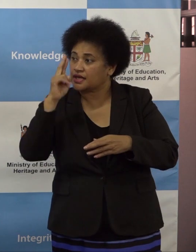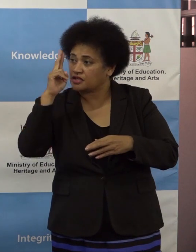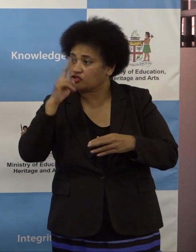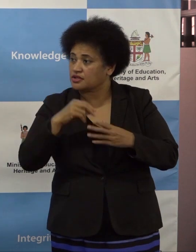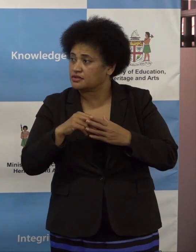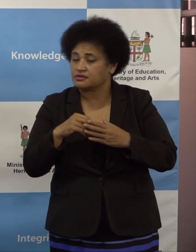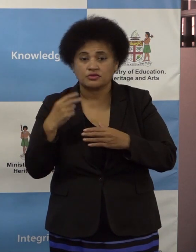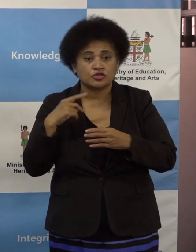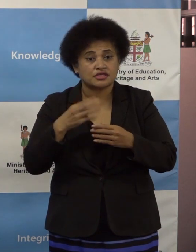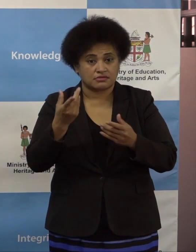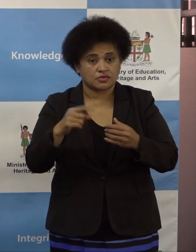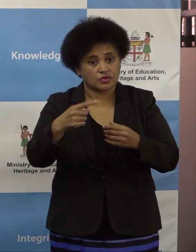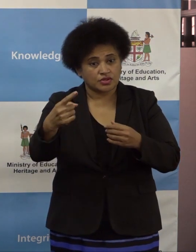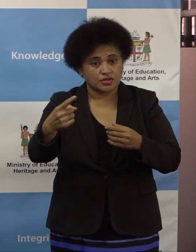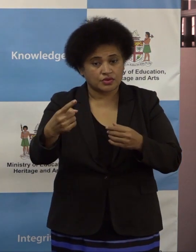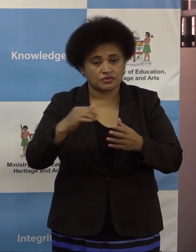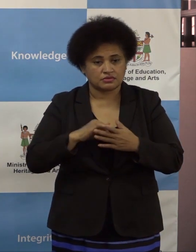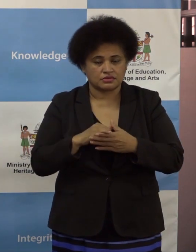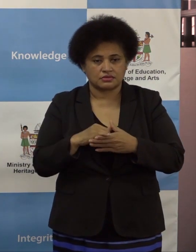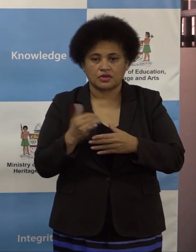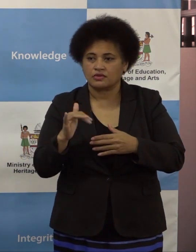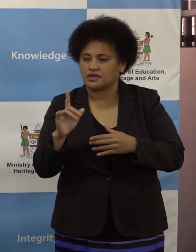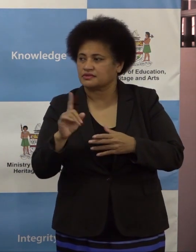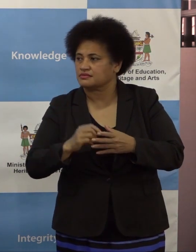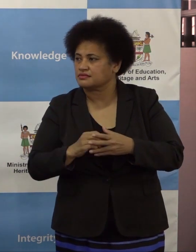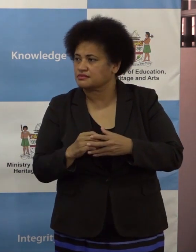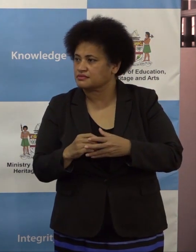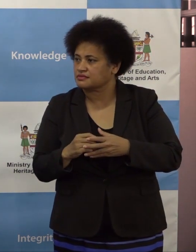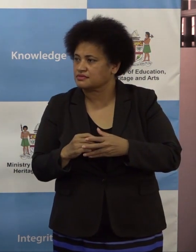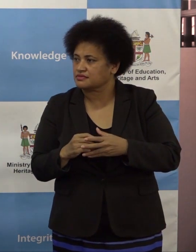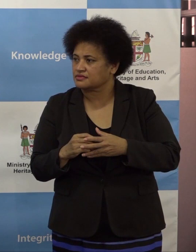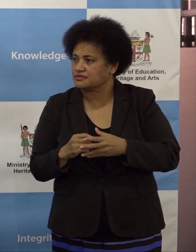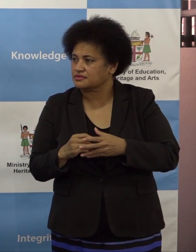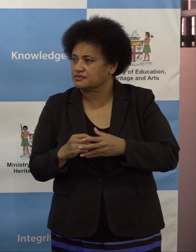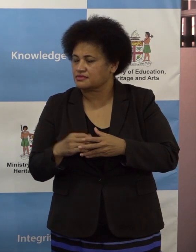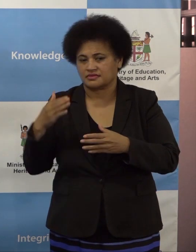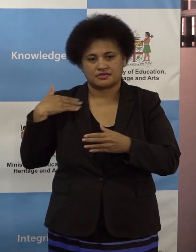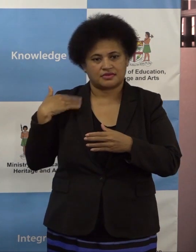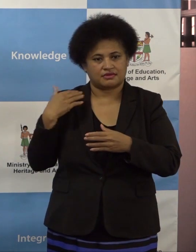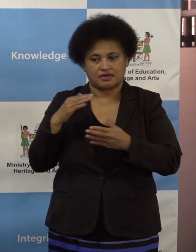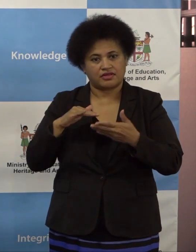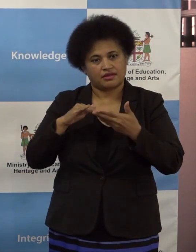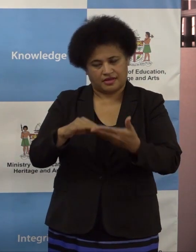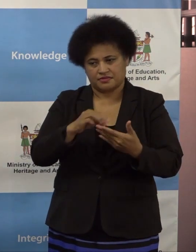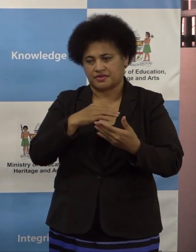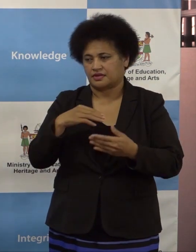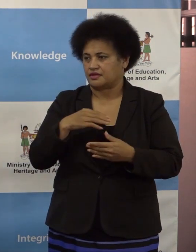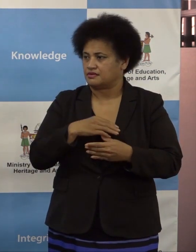if that's going to continue for teachers that have been assisting the health ministry during this pandemic period.